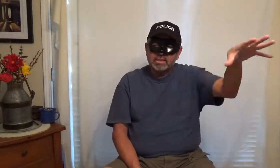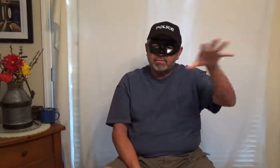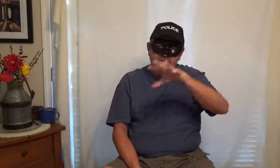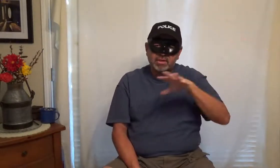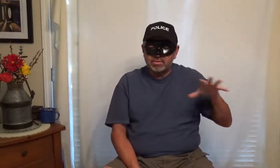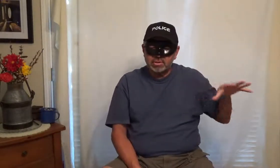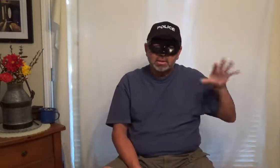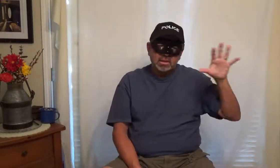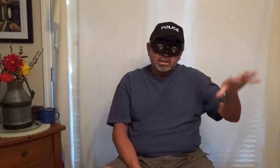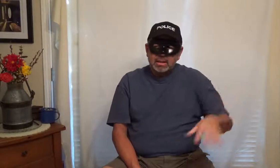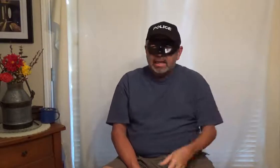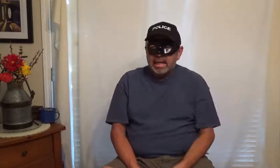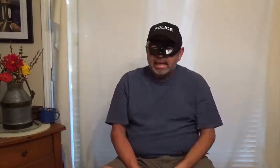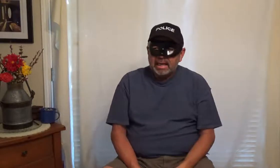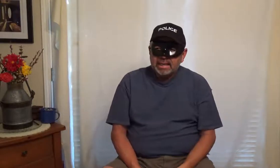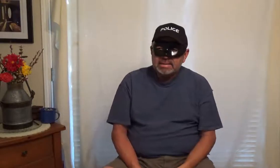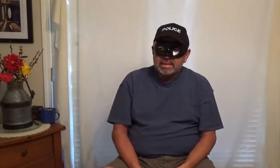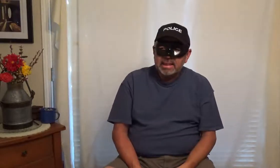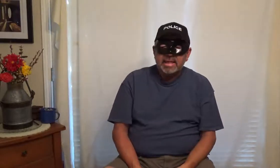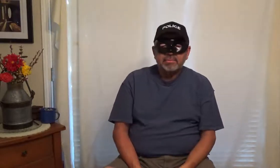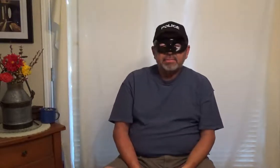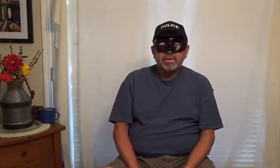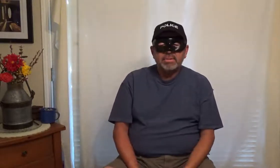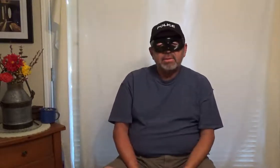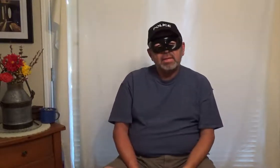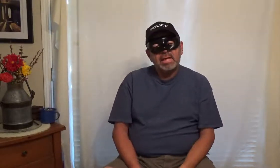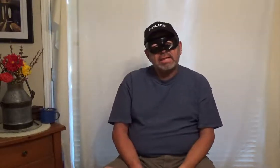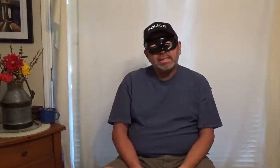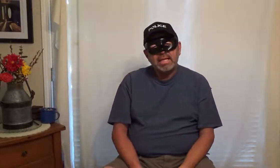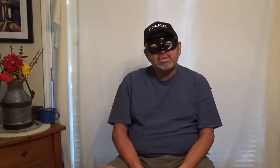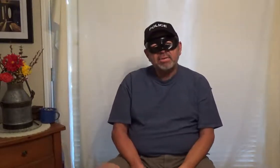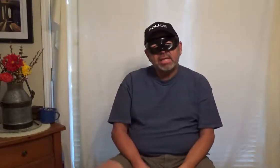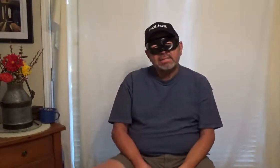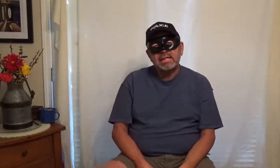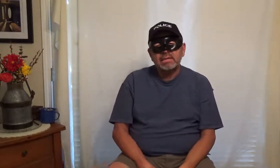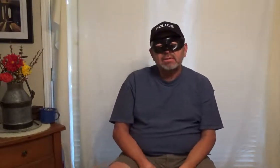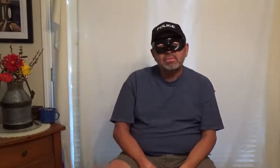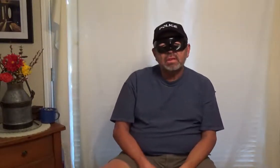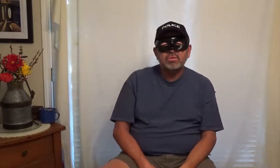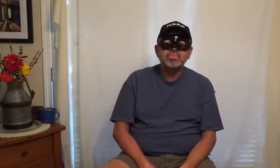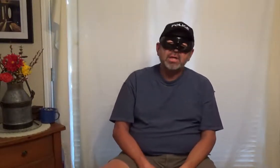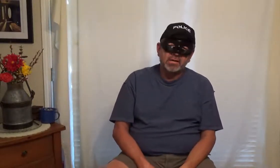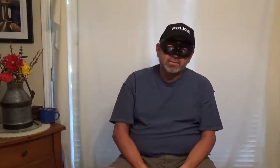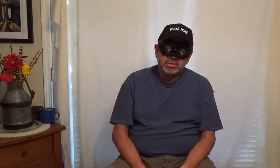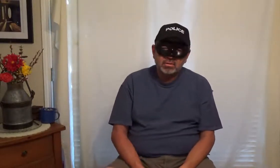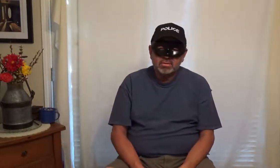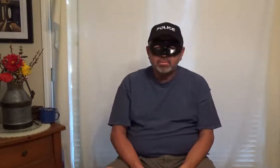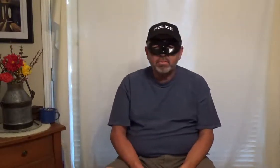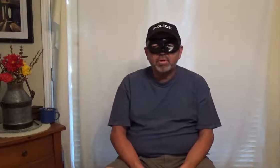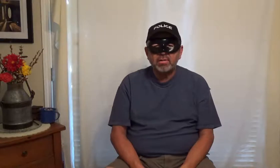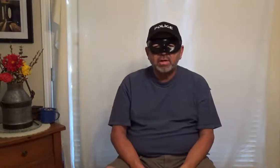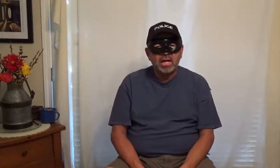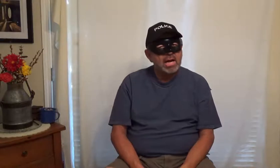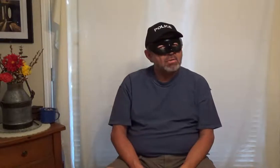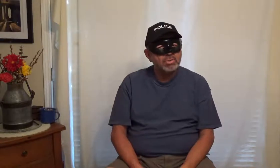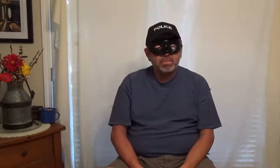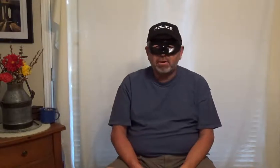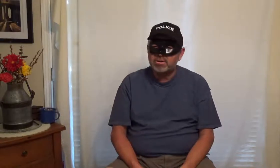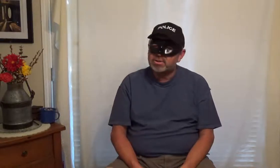different sectors and I said hey let me tell you what I had I said I had a dream last night he goes what kind of dreams you have you know remember you have a lot of hours with your partners and you